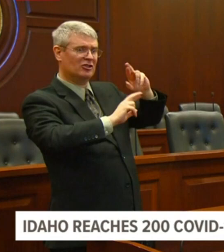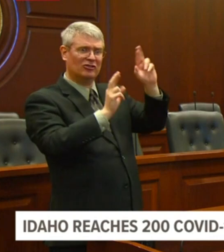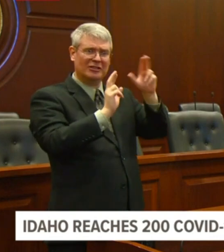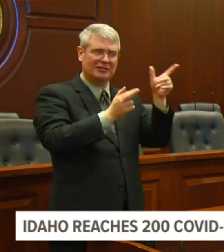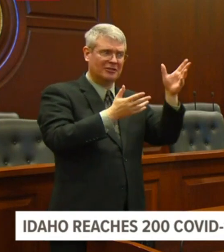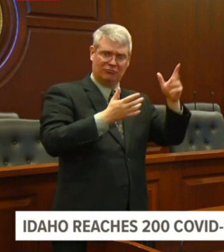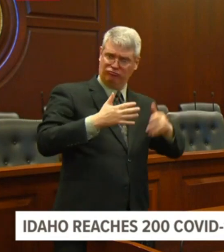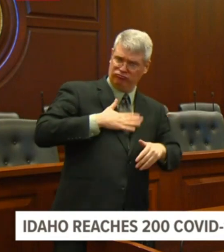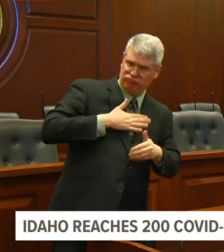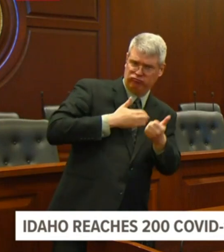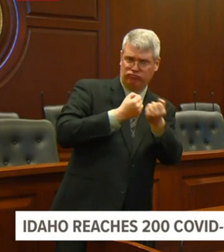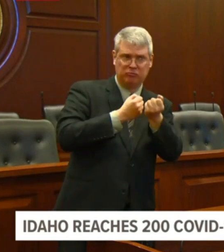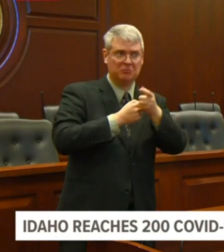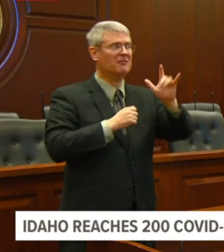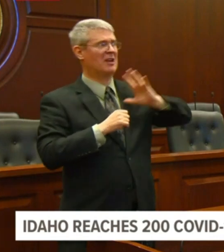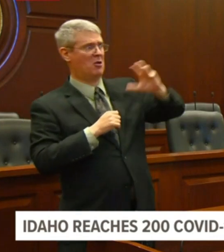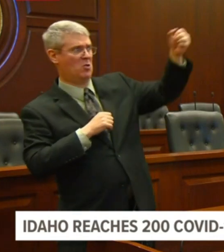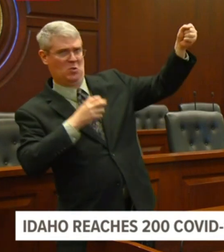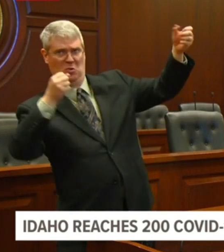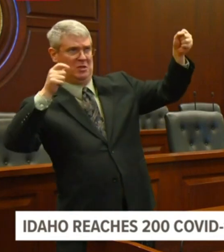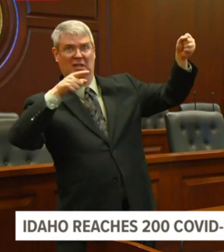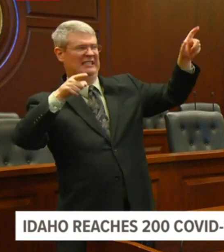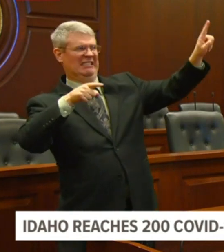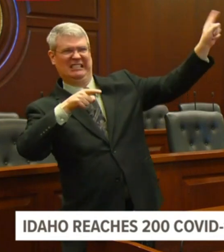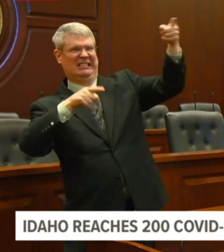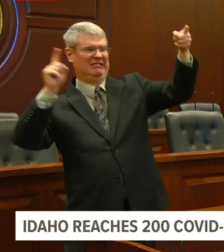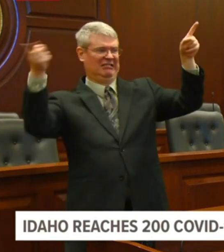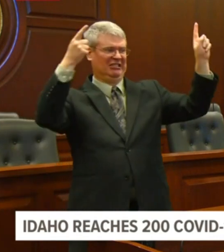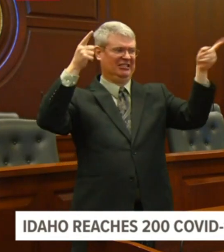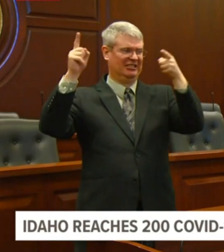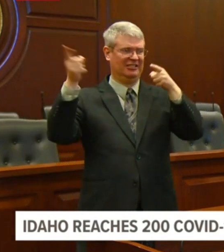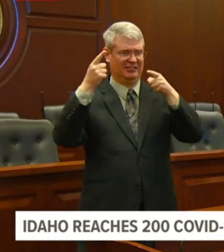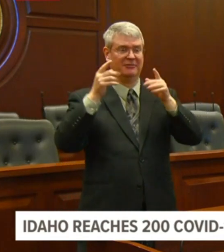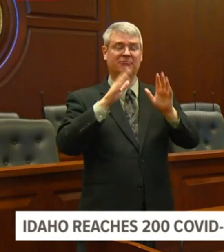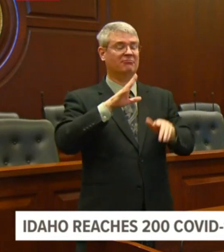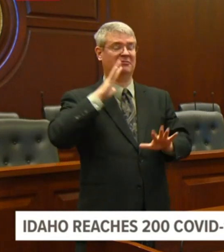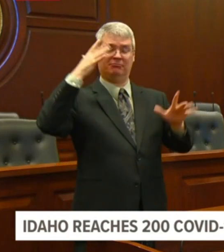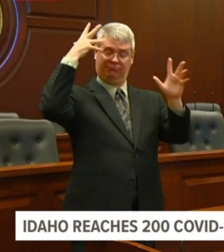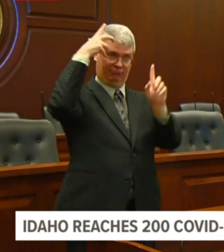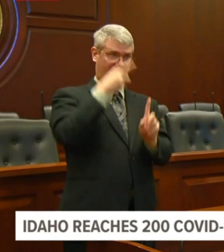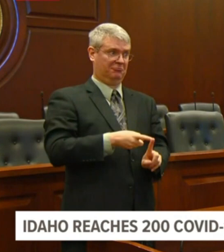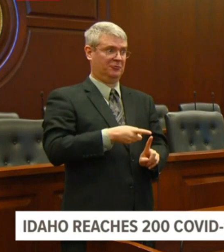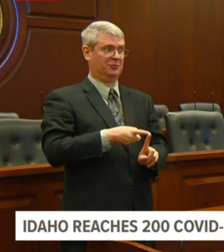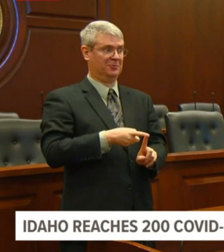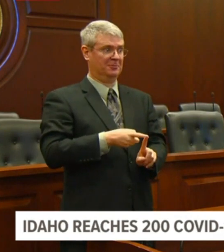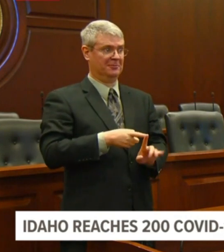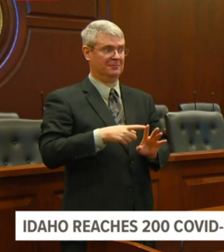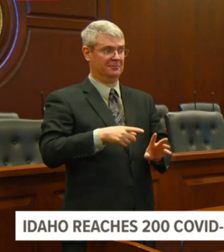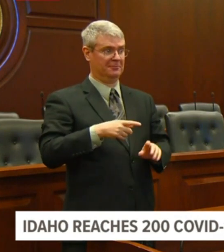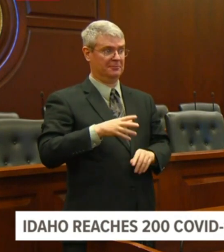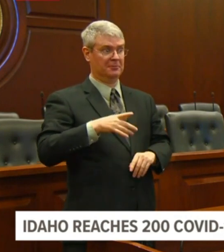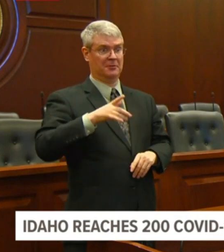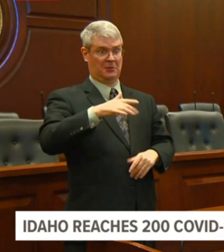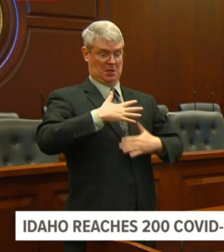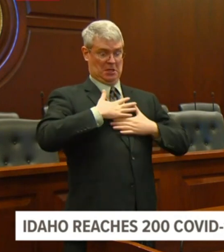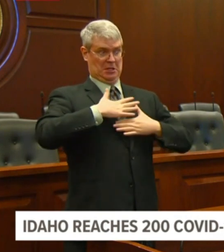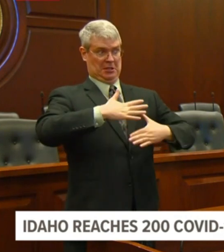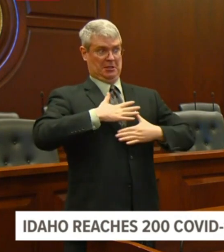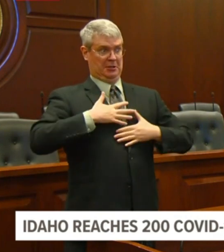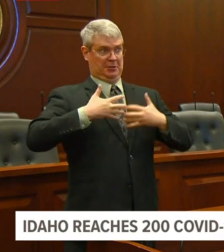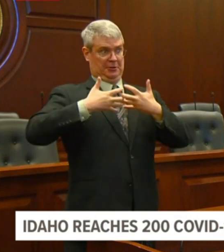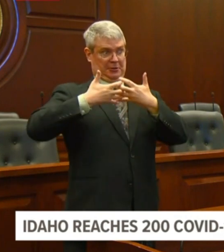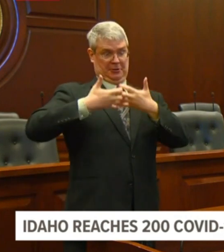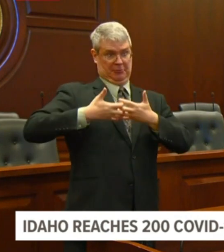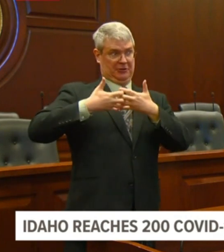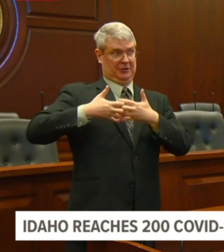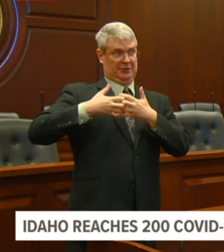uh, you, you, you bring up a good point. Uh, I can have ventilators, but if I don't have ambulances to get people from one